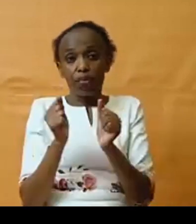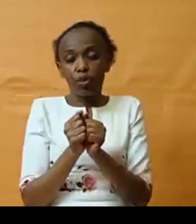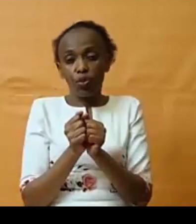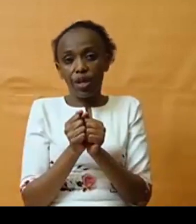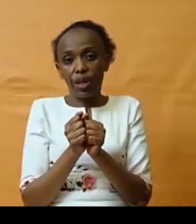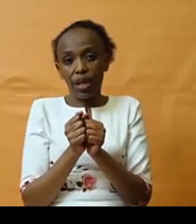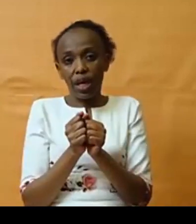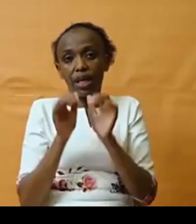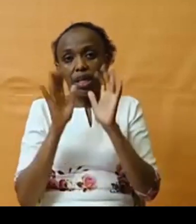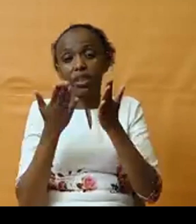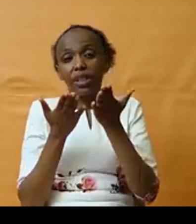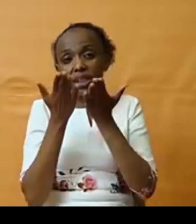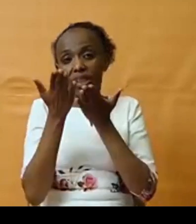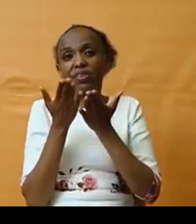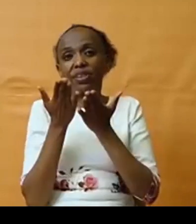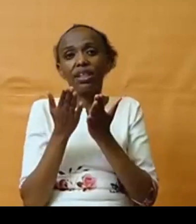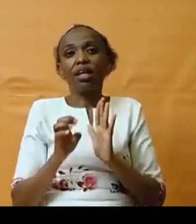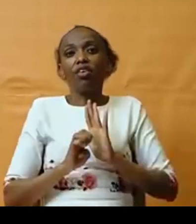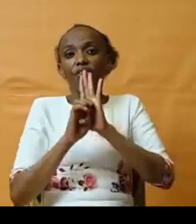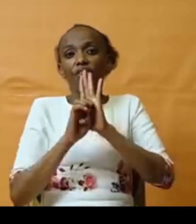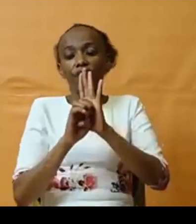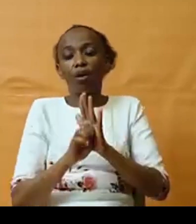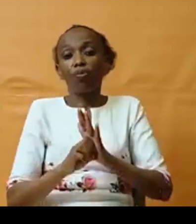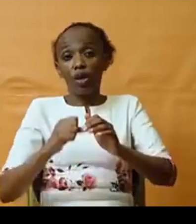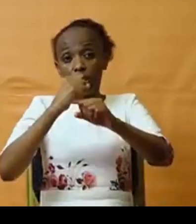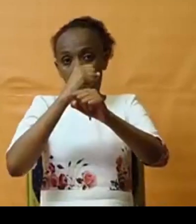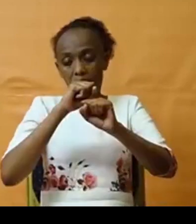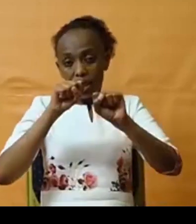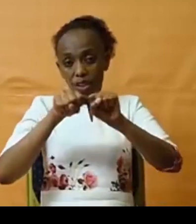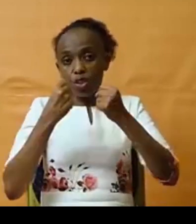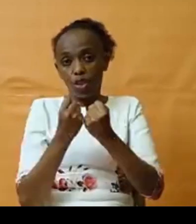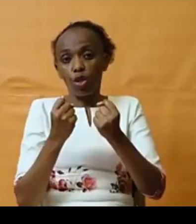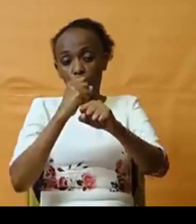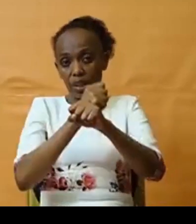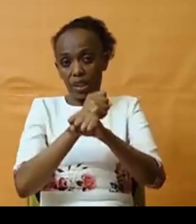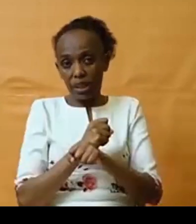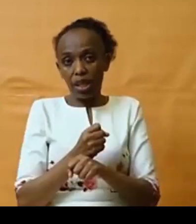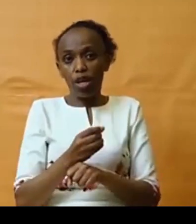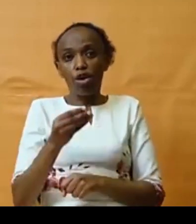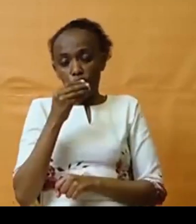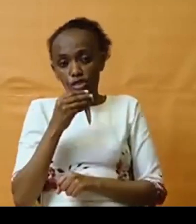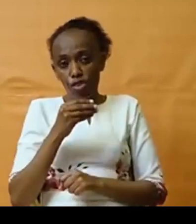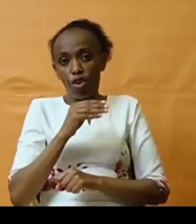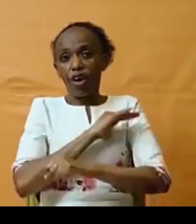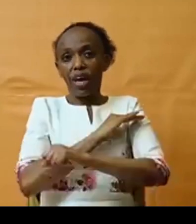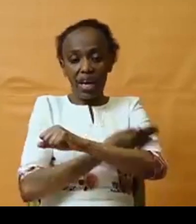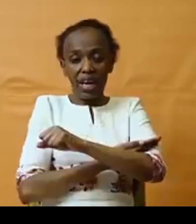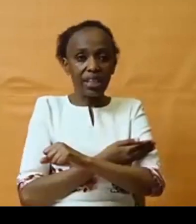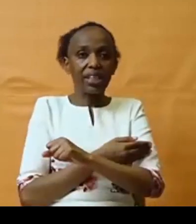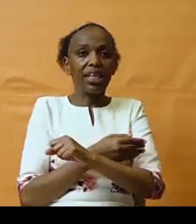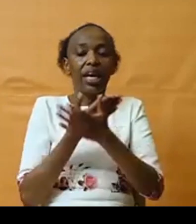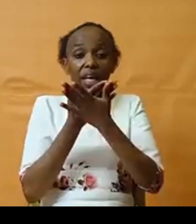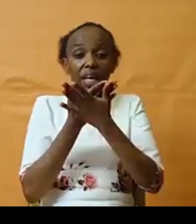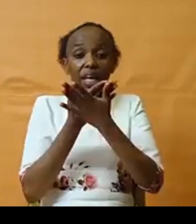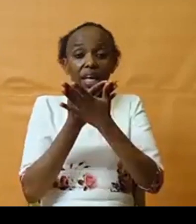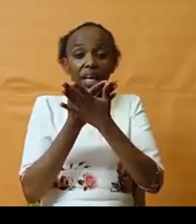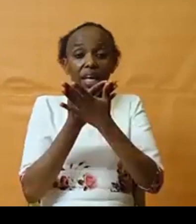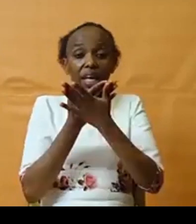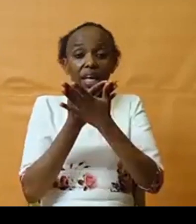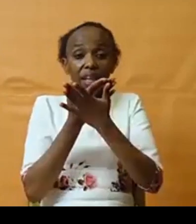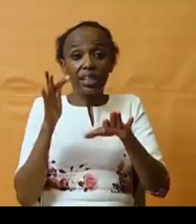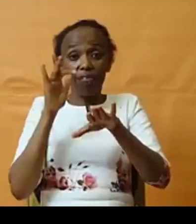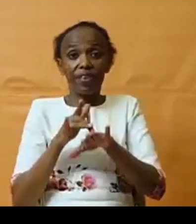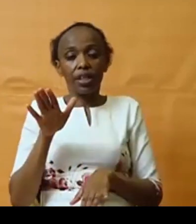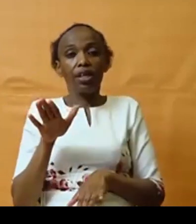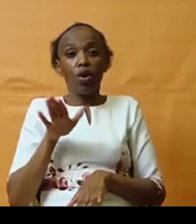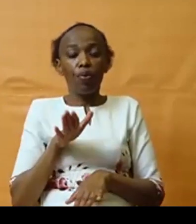cuts in essential services like social protection, food or energy subsidies. And these actually affect women